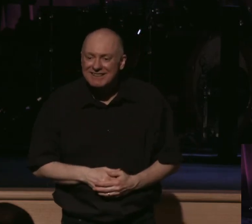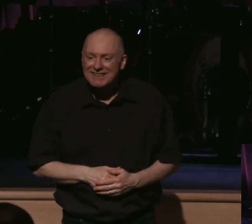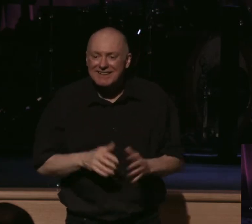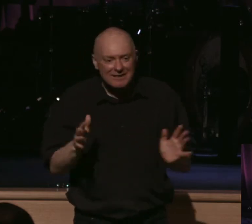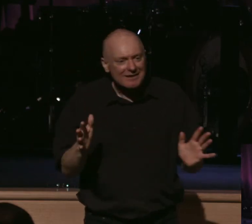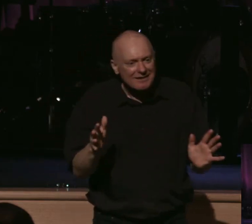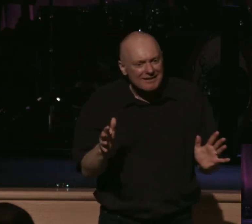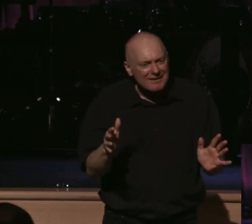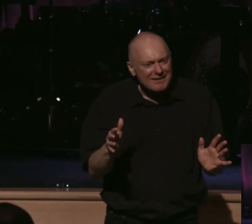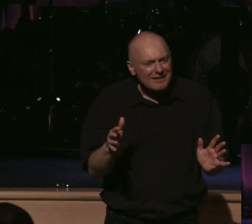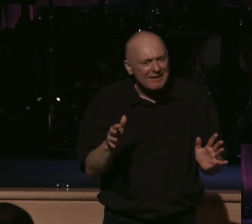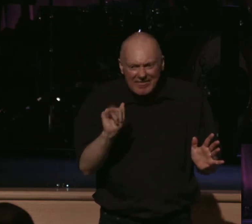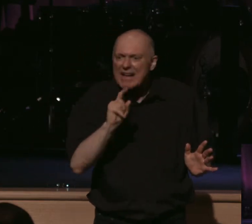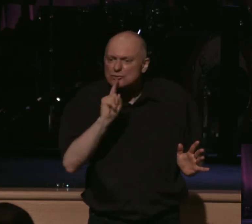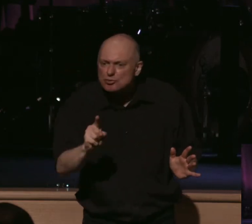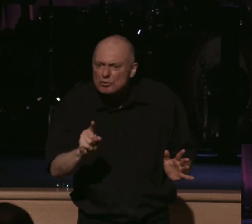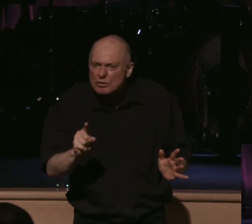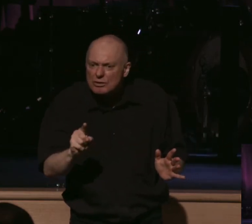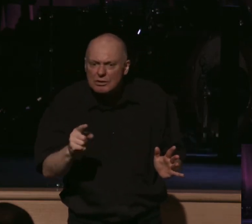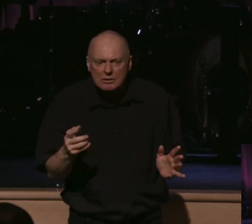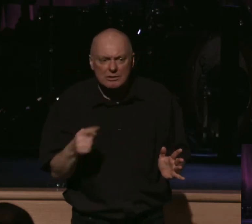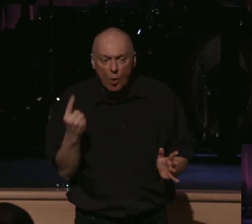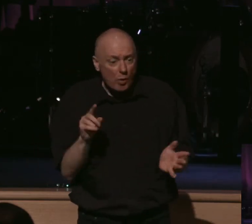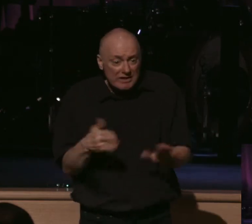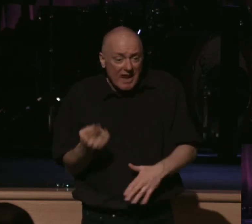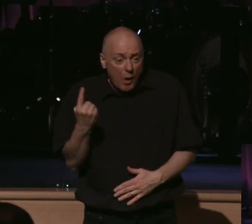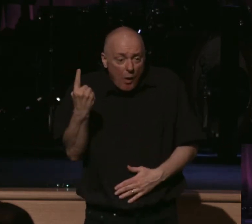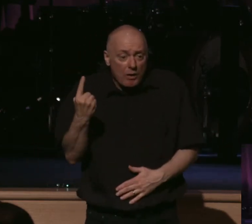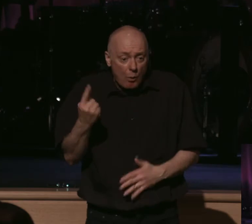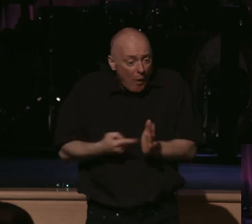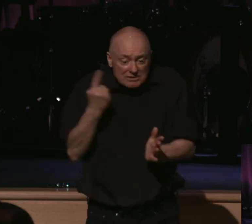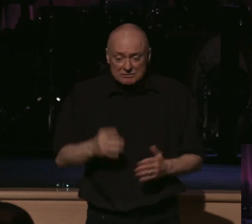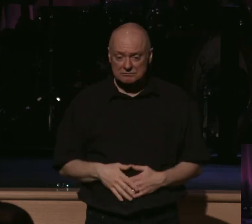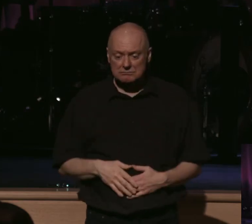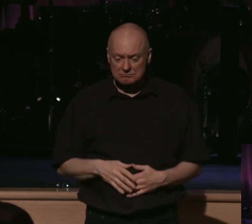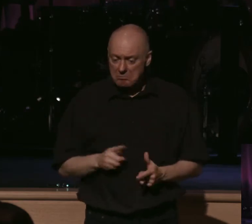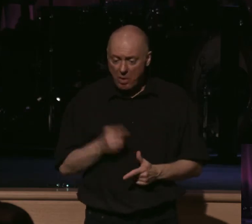Isn't that true, though? We only die once. So if you're going to die,